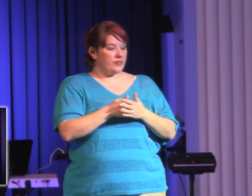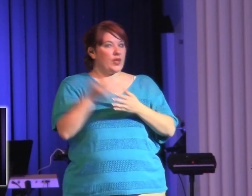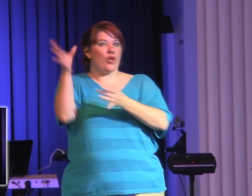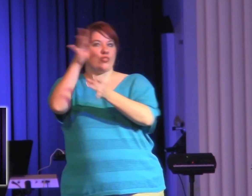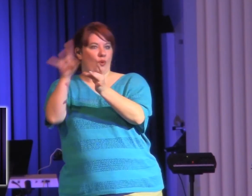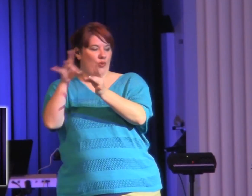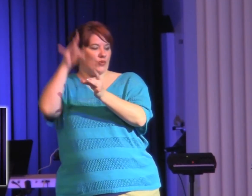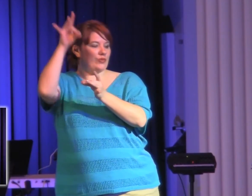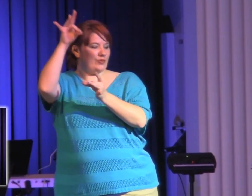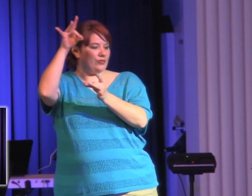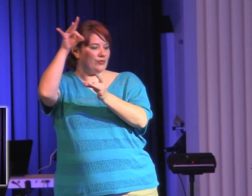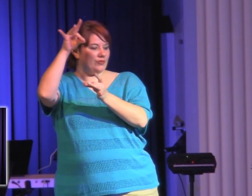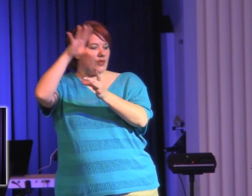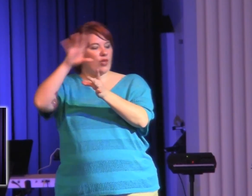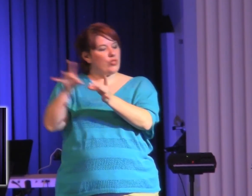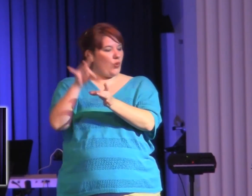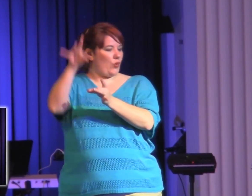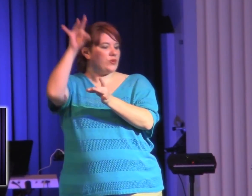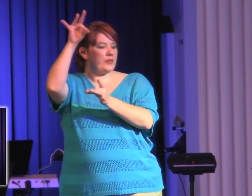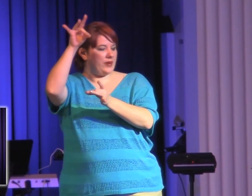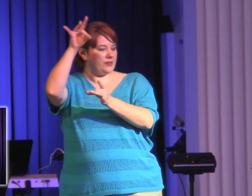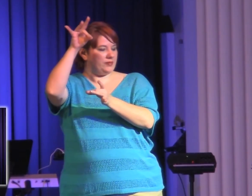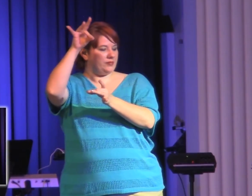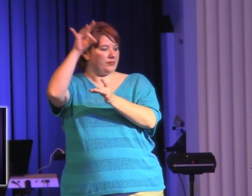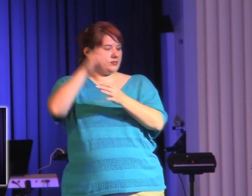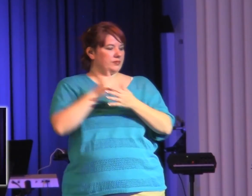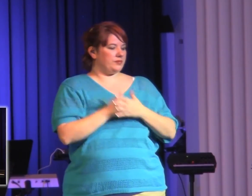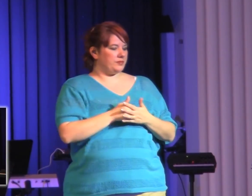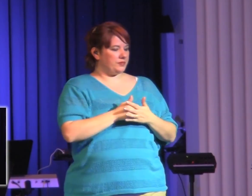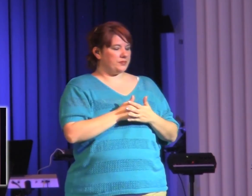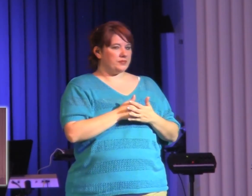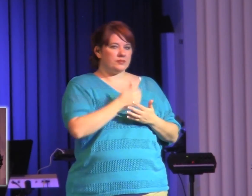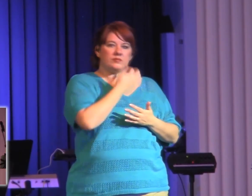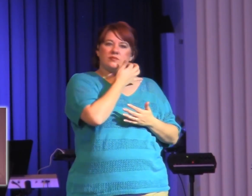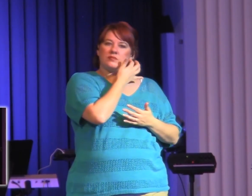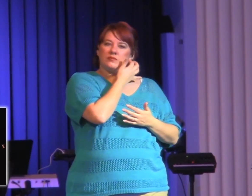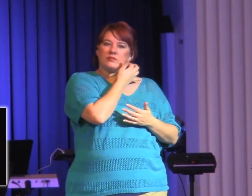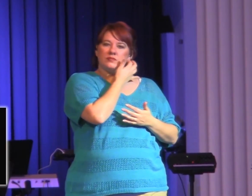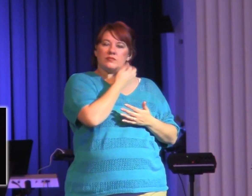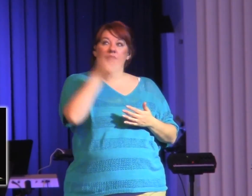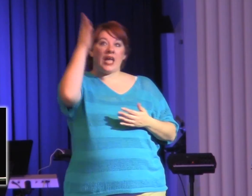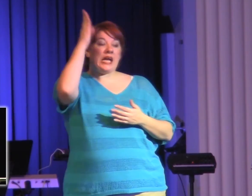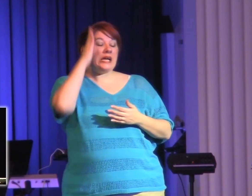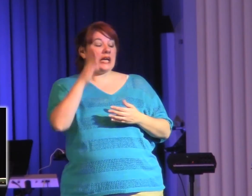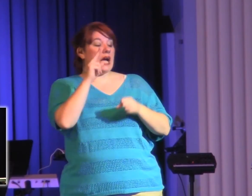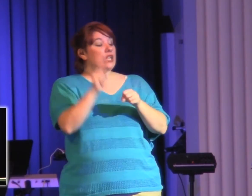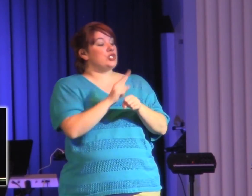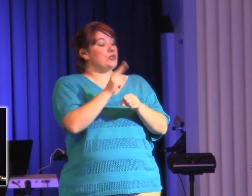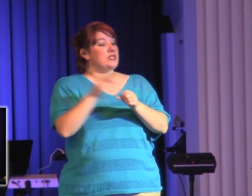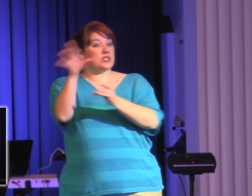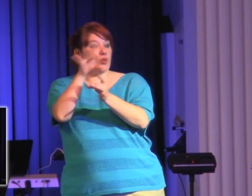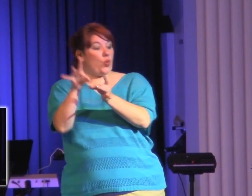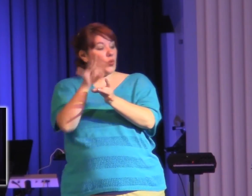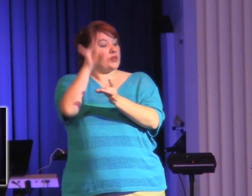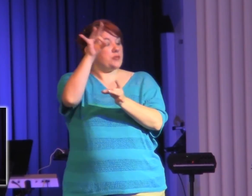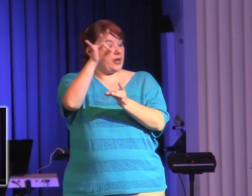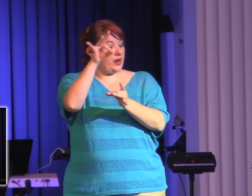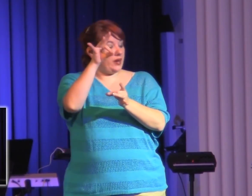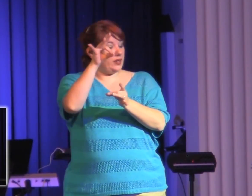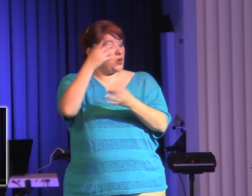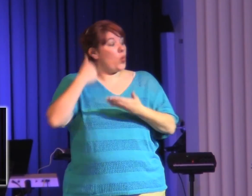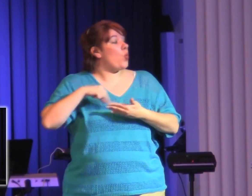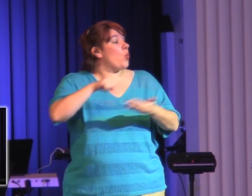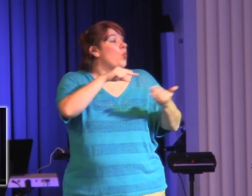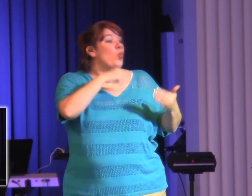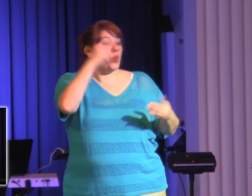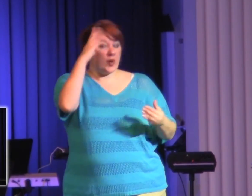Spirit. By the Holy Spirit. Here's the thing. We, as a church, we believe in an experience